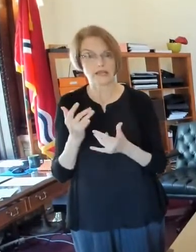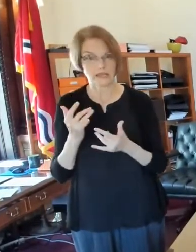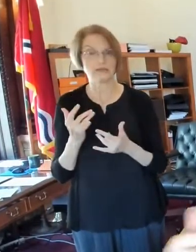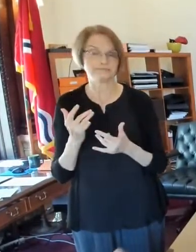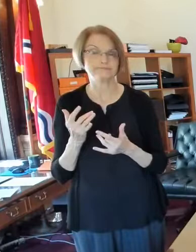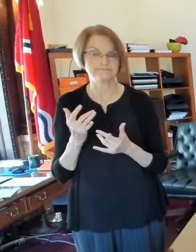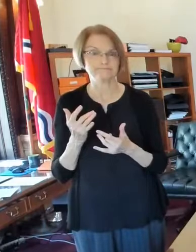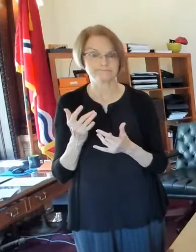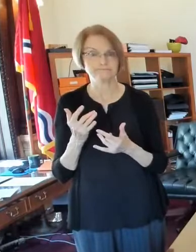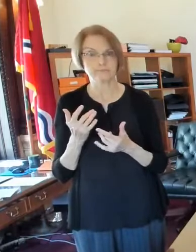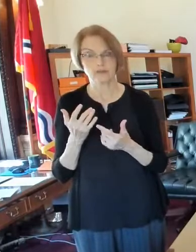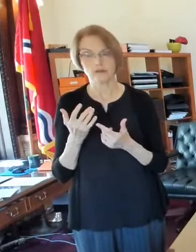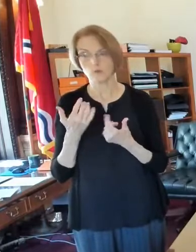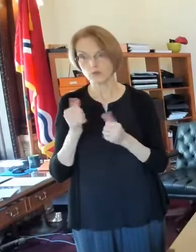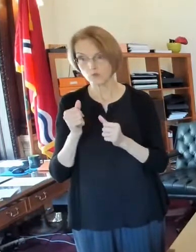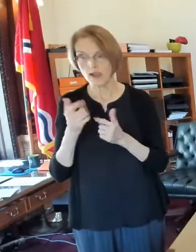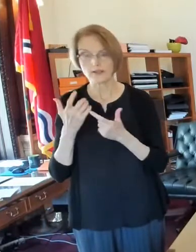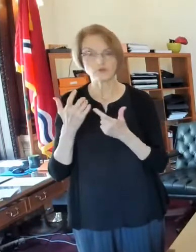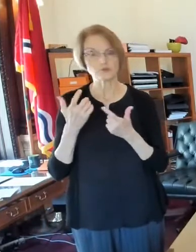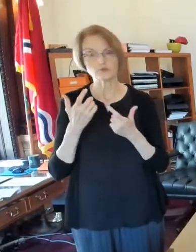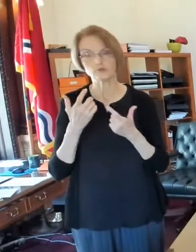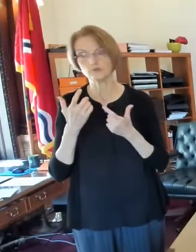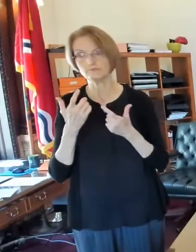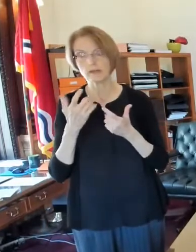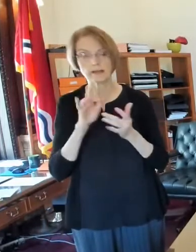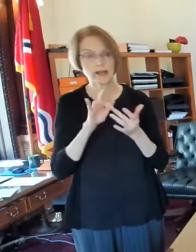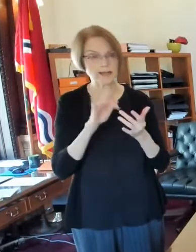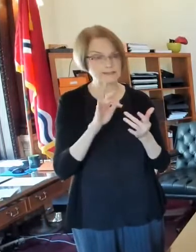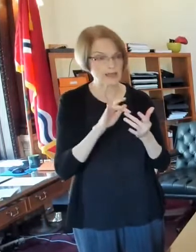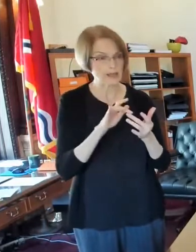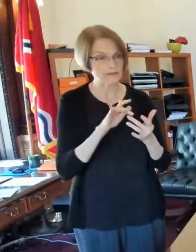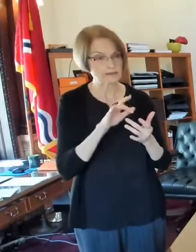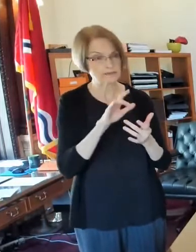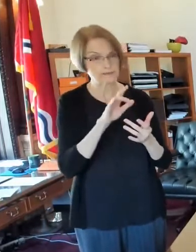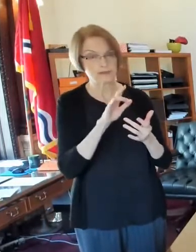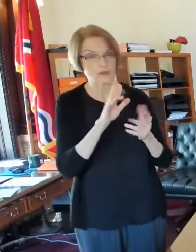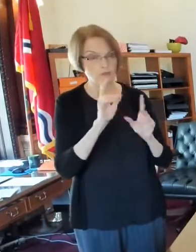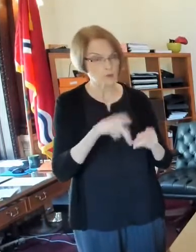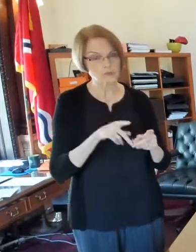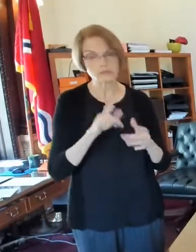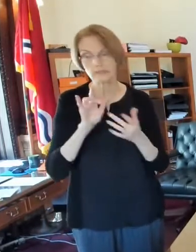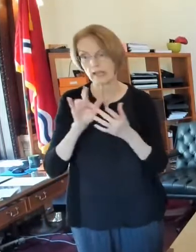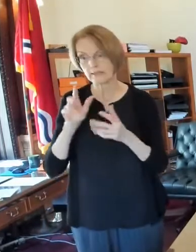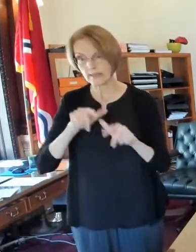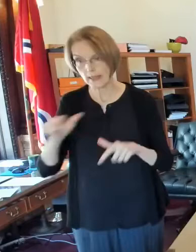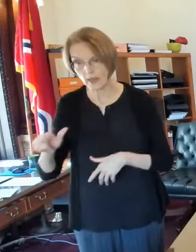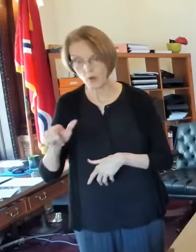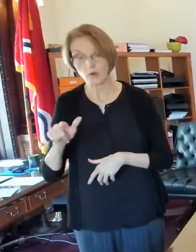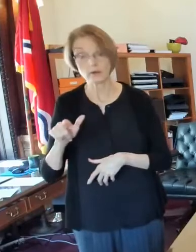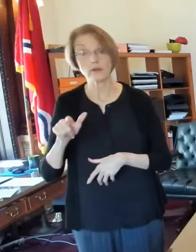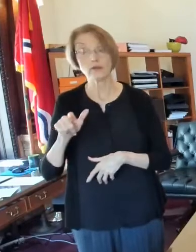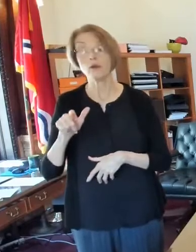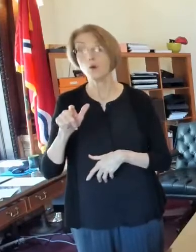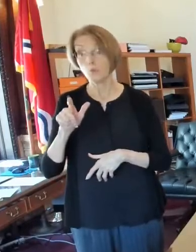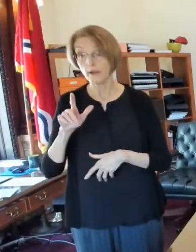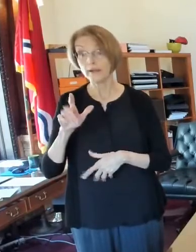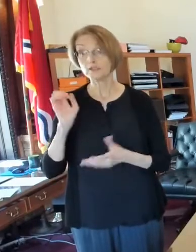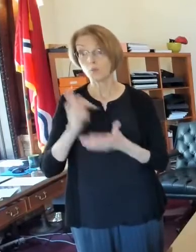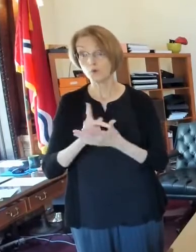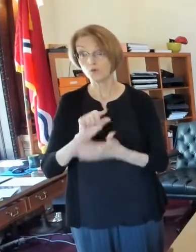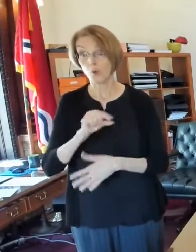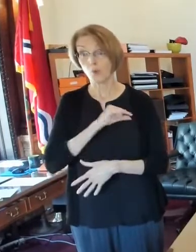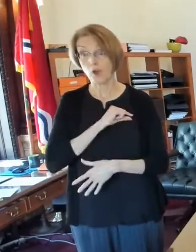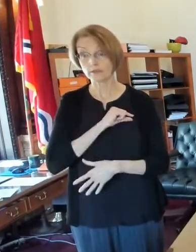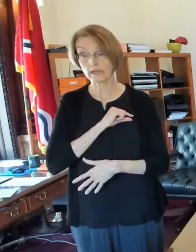trying to, you know, get the information from the tenant, get the information from the landlord. When someone qualifies for that, the check